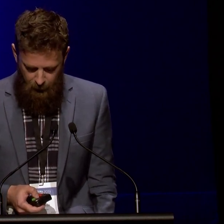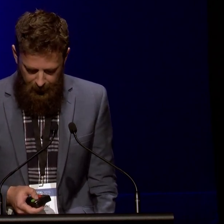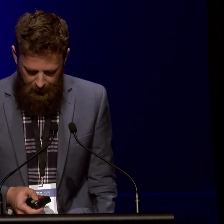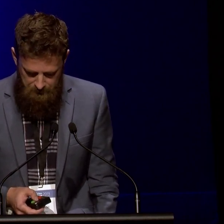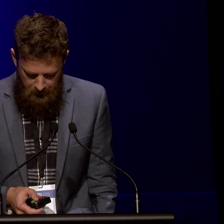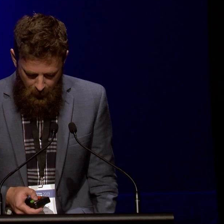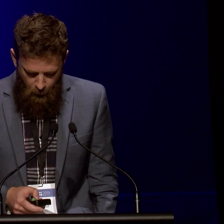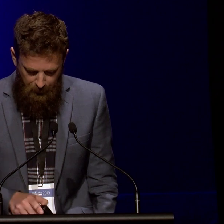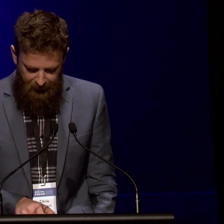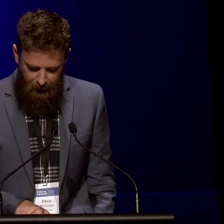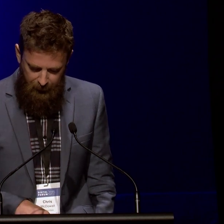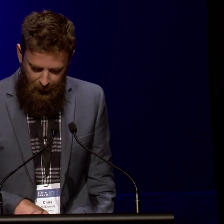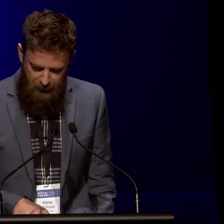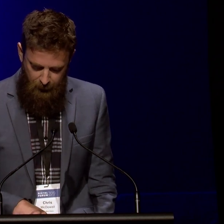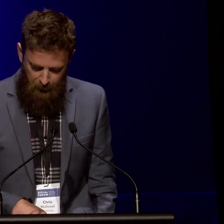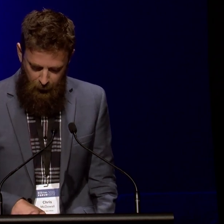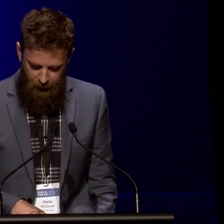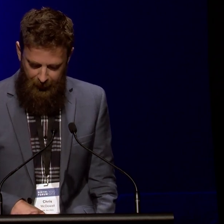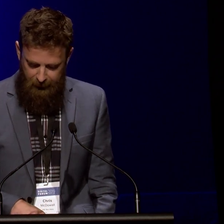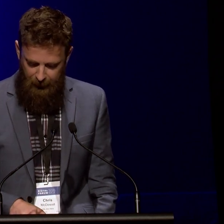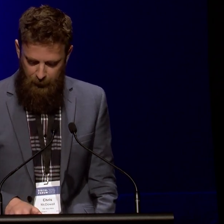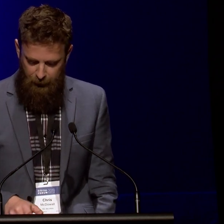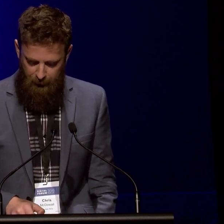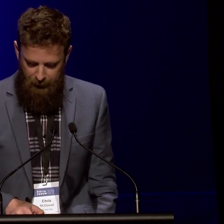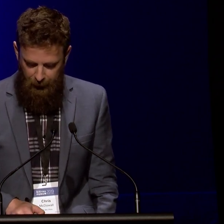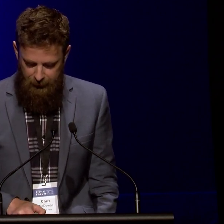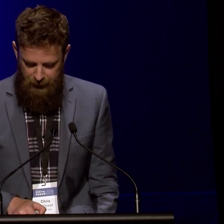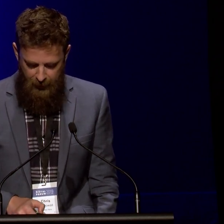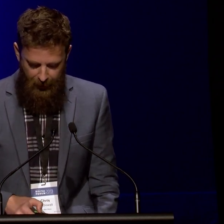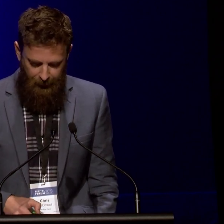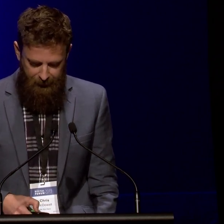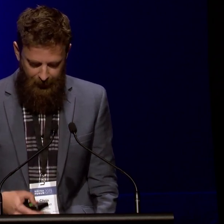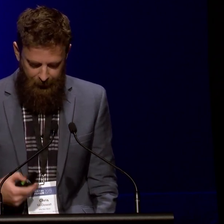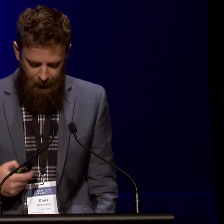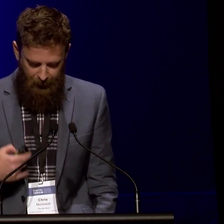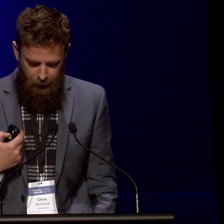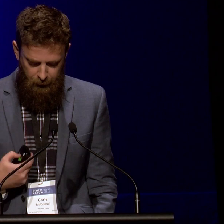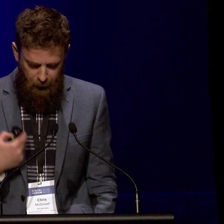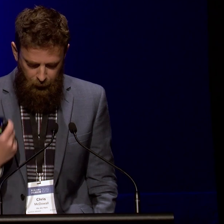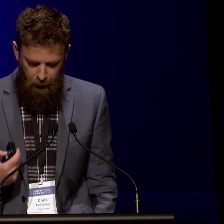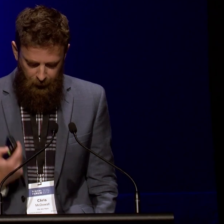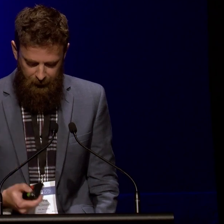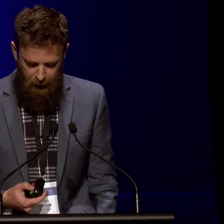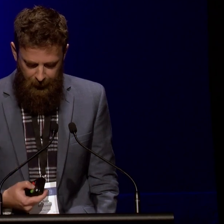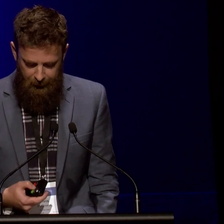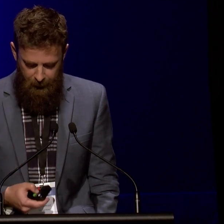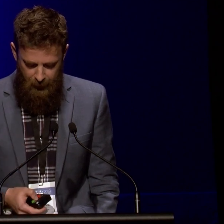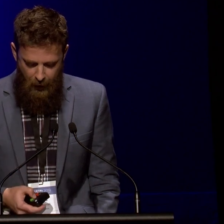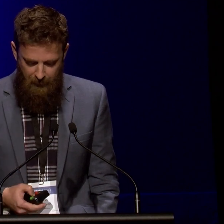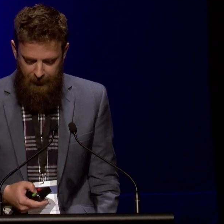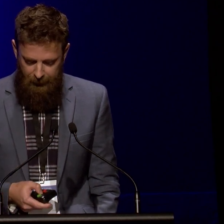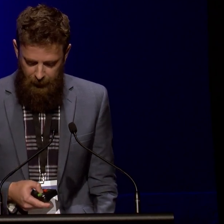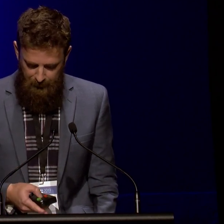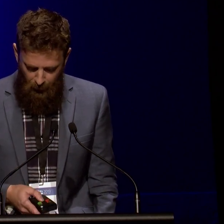and a set square, were presented with an image of a person actively pursuing knowledge and understanding the tools of his trade,